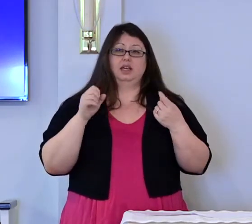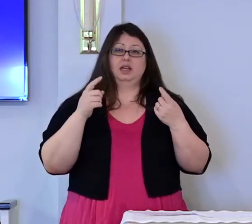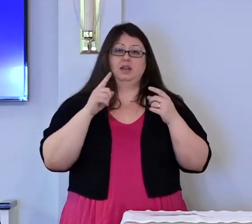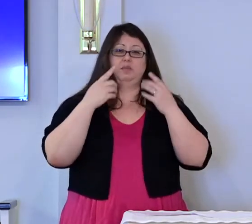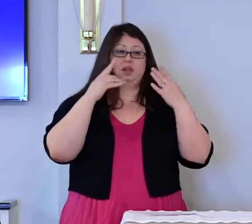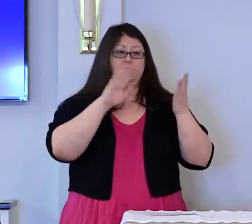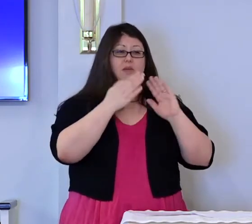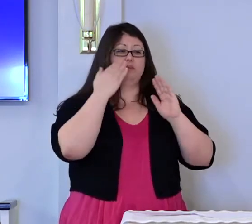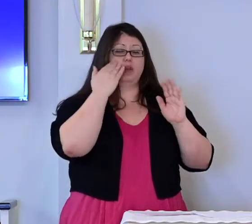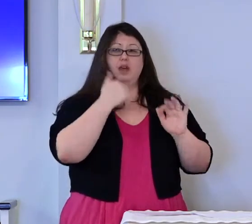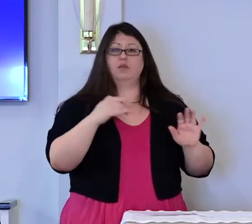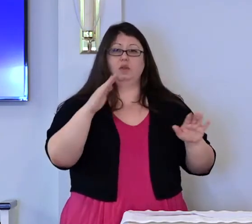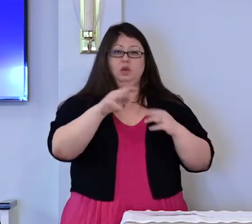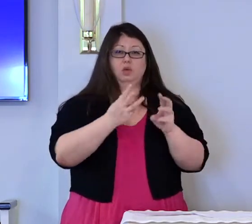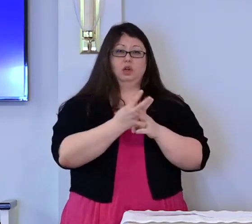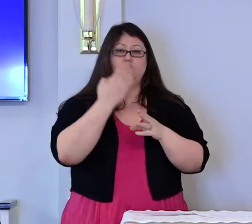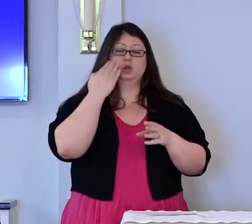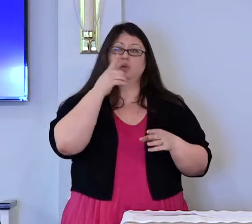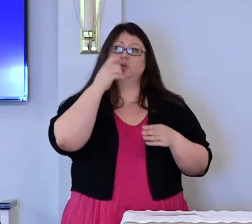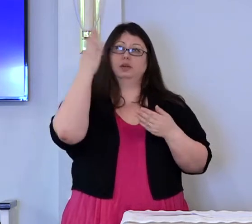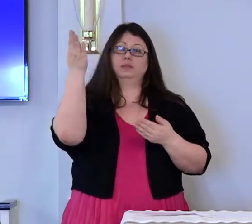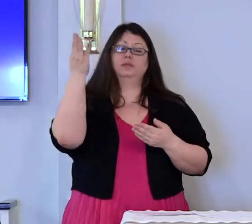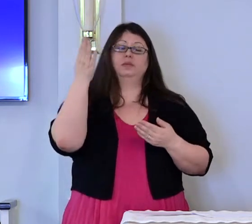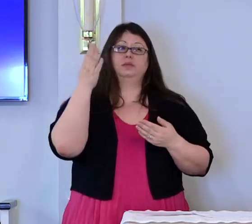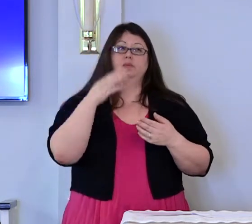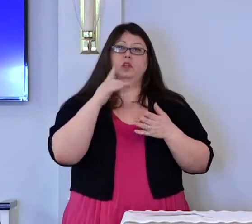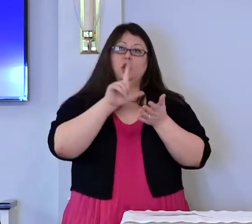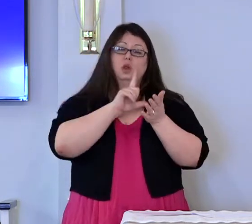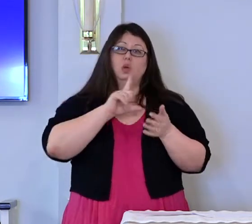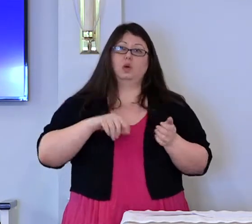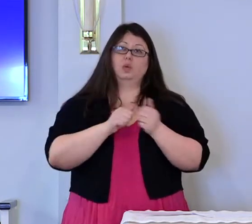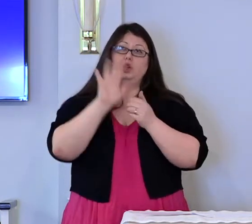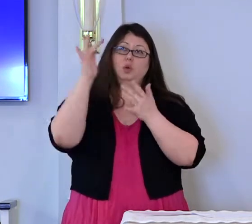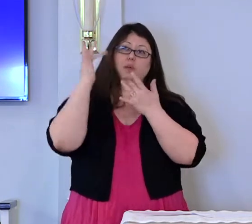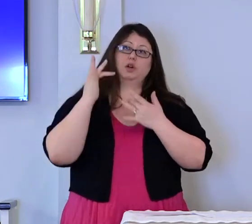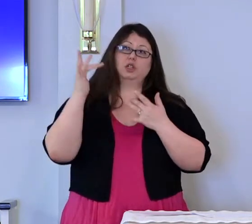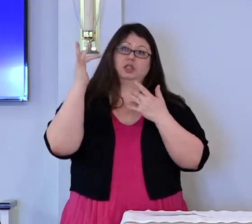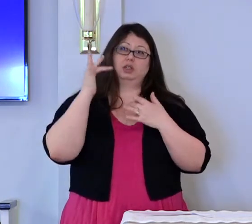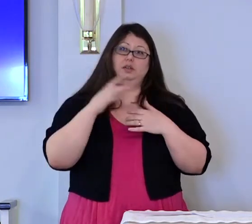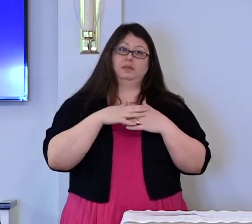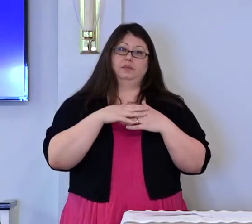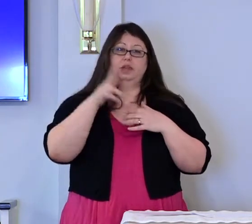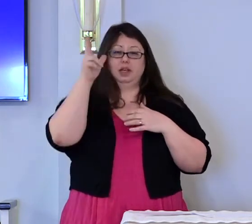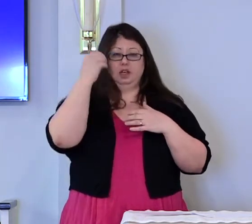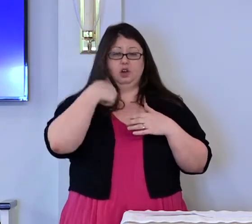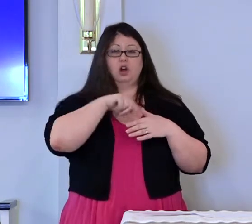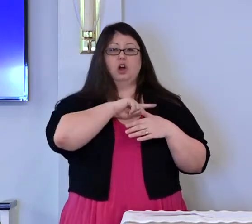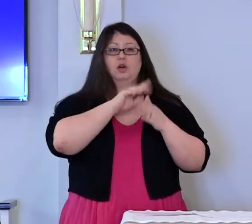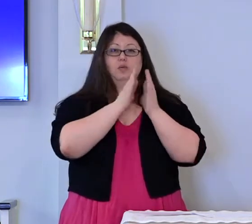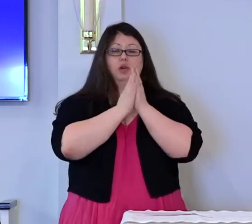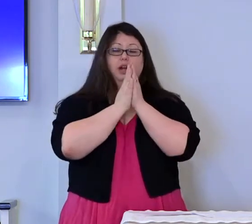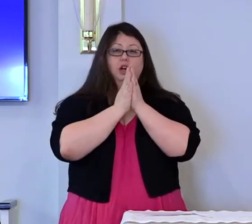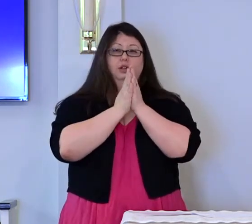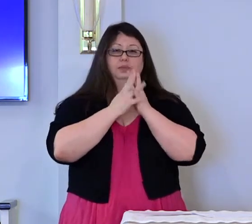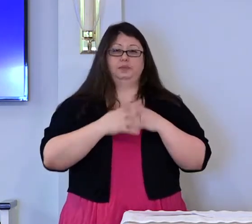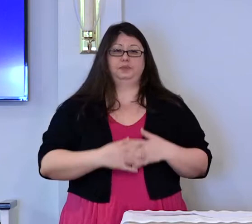in all the world. Lord, in your mercy, hear our prayer.